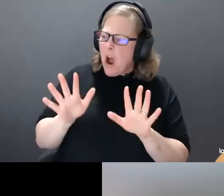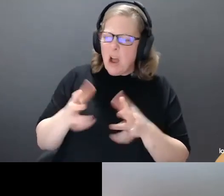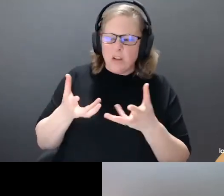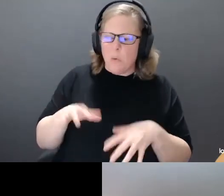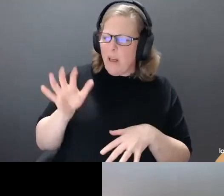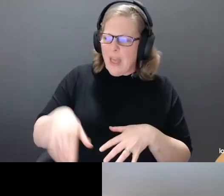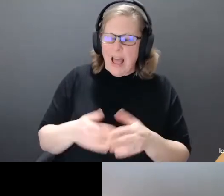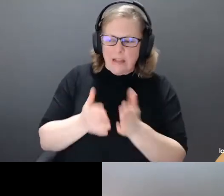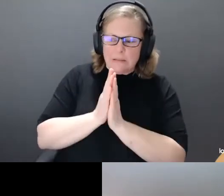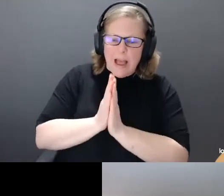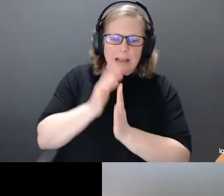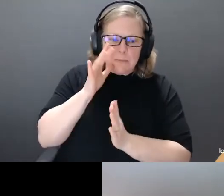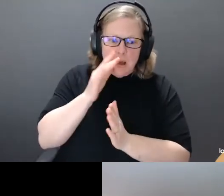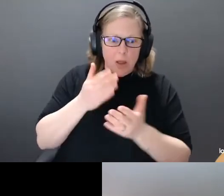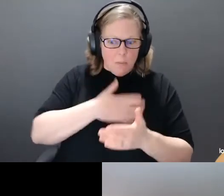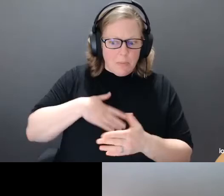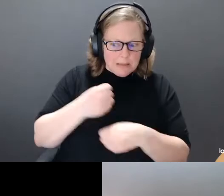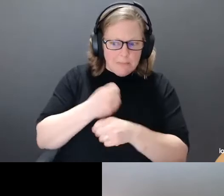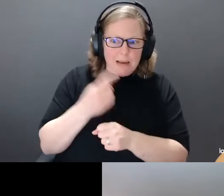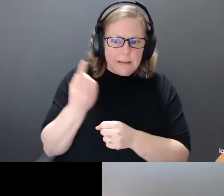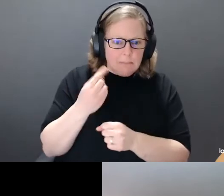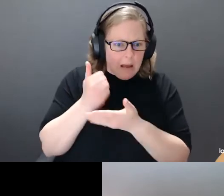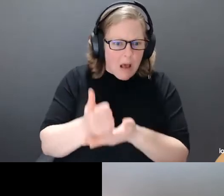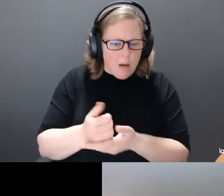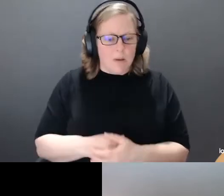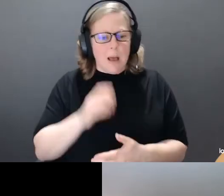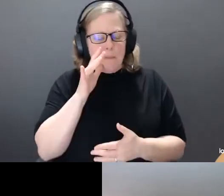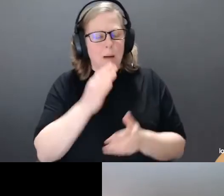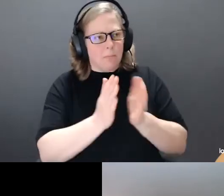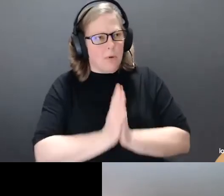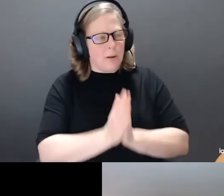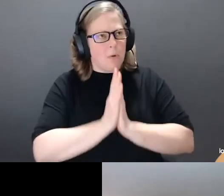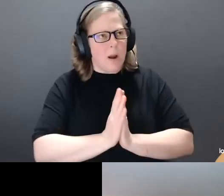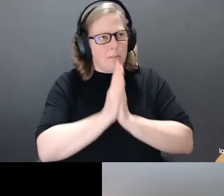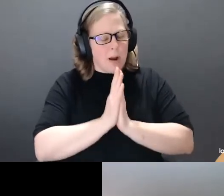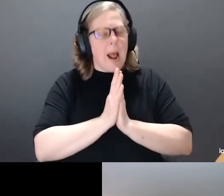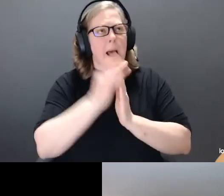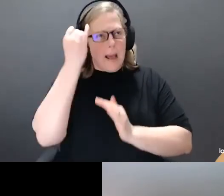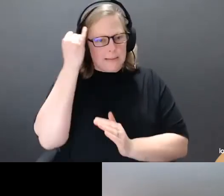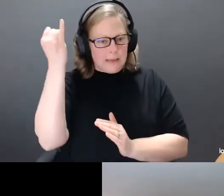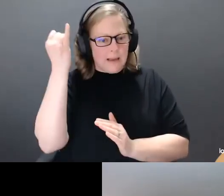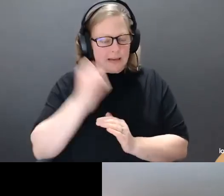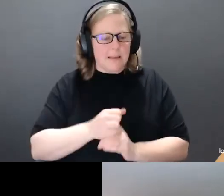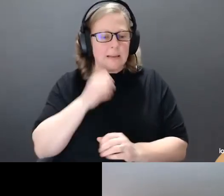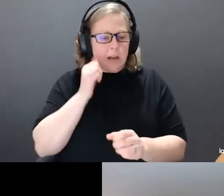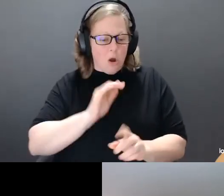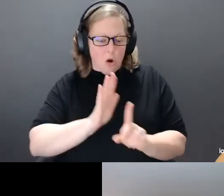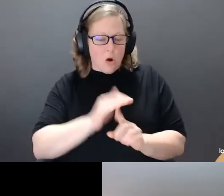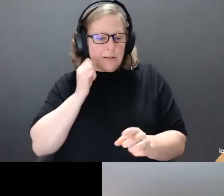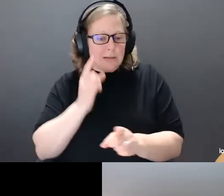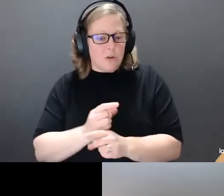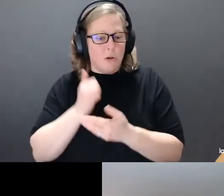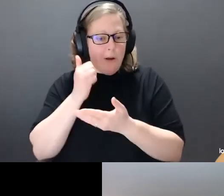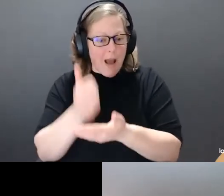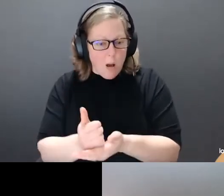load. A devout woman, mom prayed until an idea came to her. With the help of her sister Susan, she raided her old